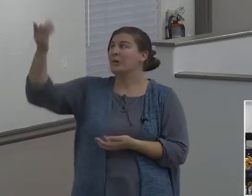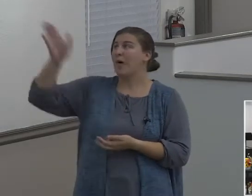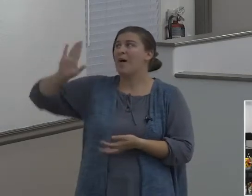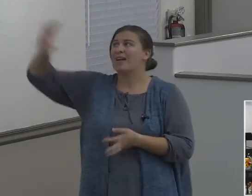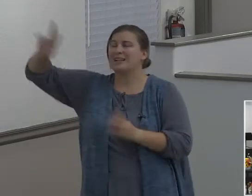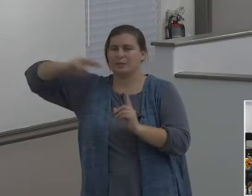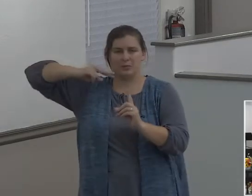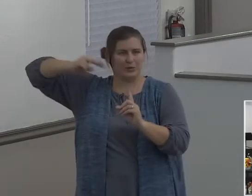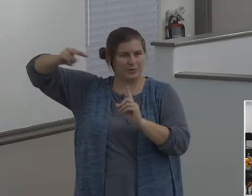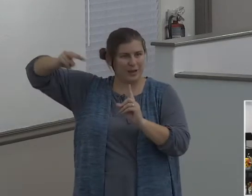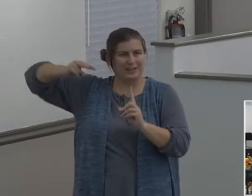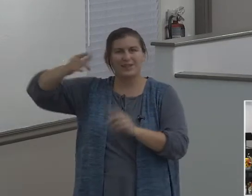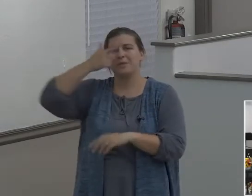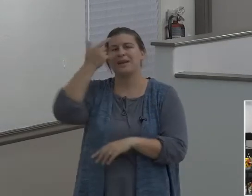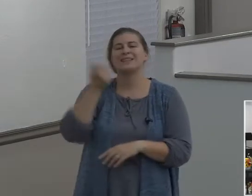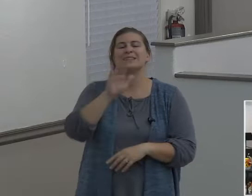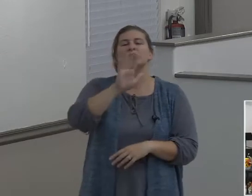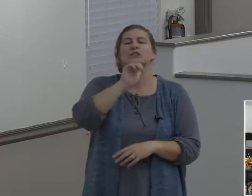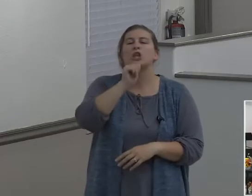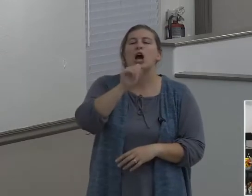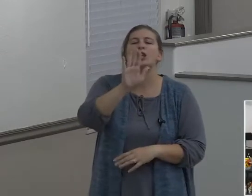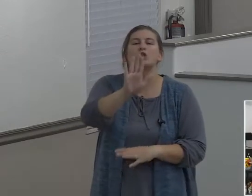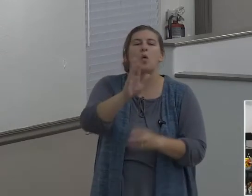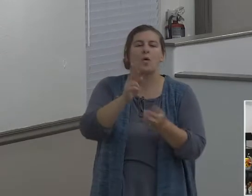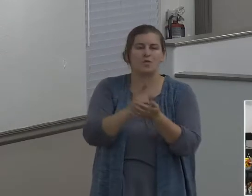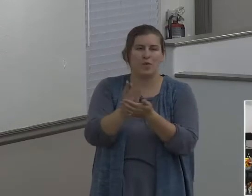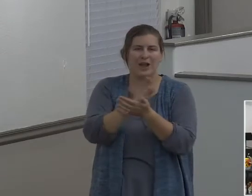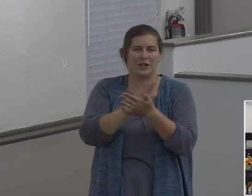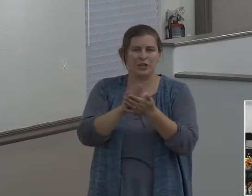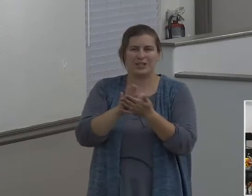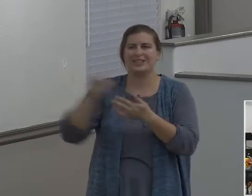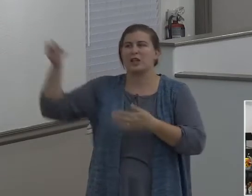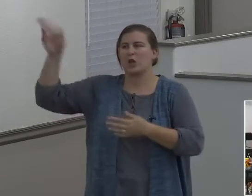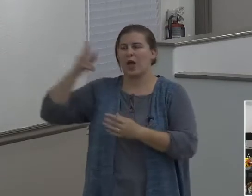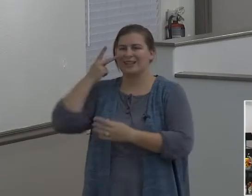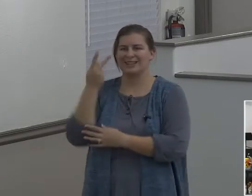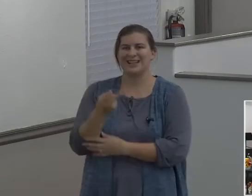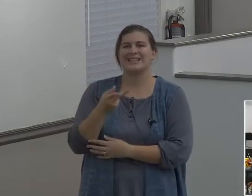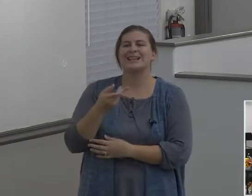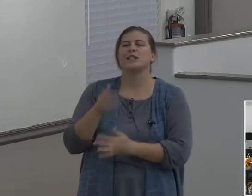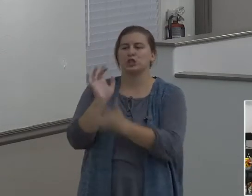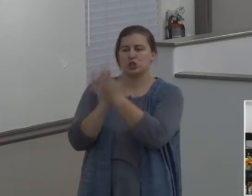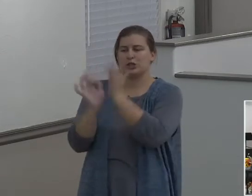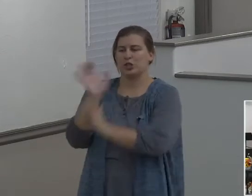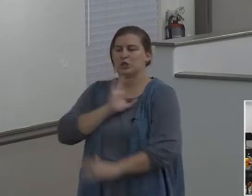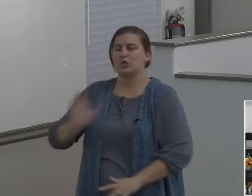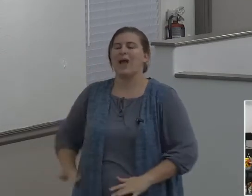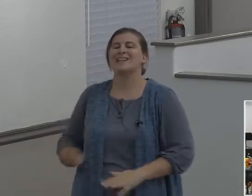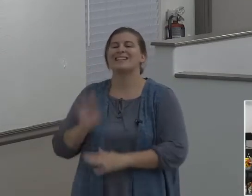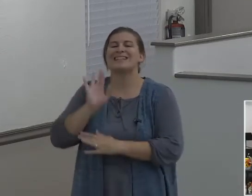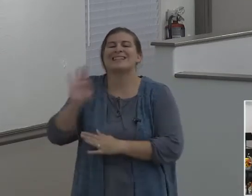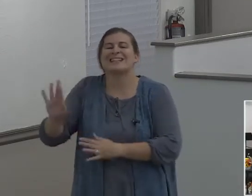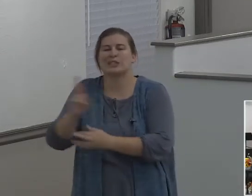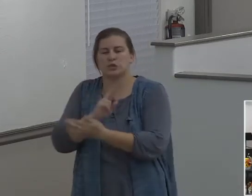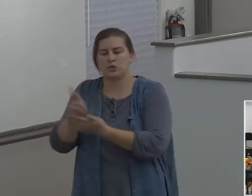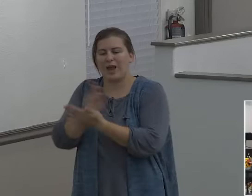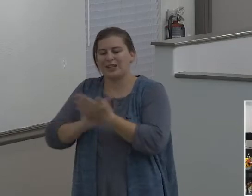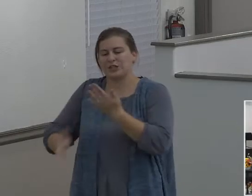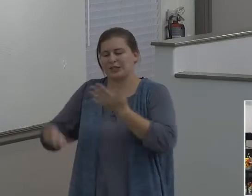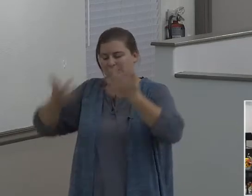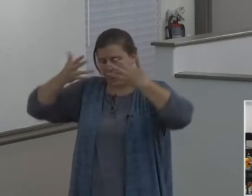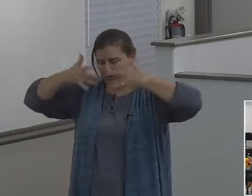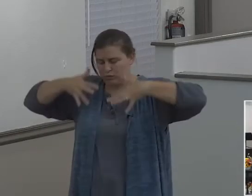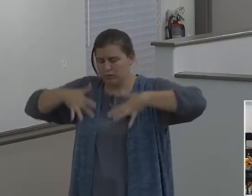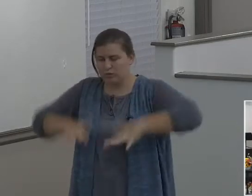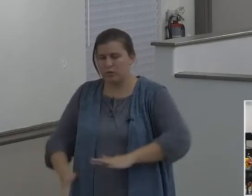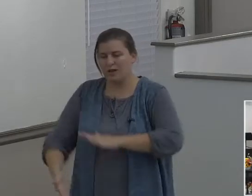your righteousness God is looking at, it is the imputed righteousness of Jesus Christ that God is looking at. You got that as a free gift,